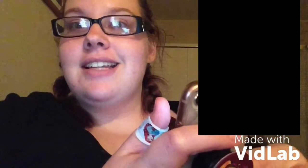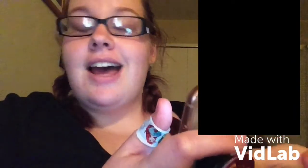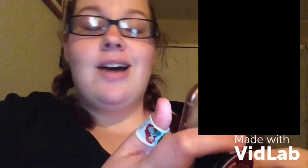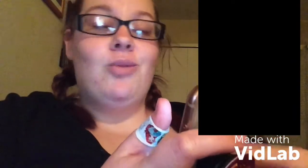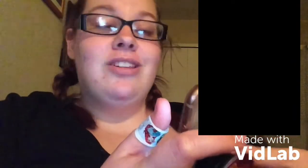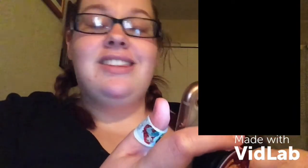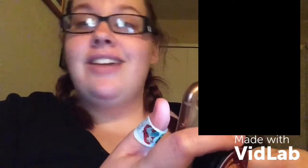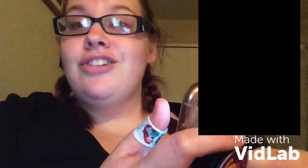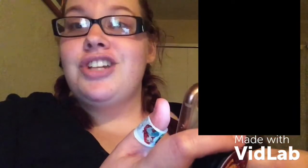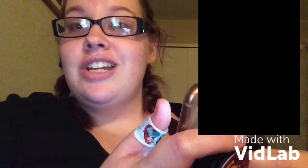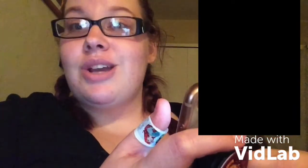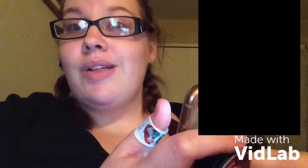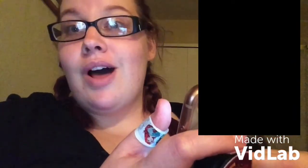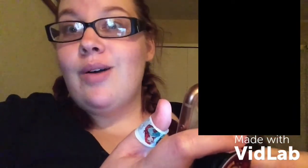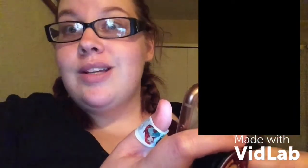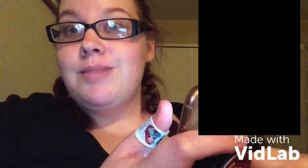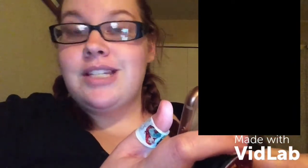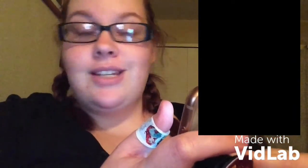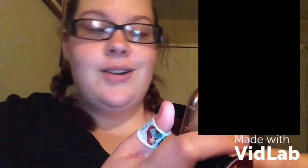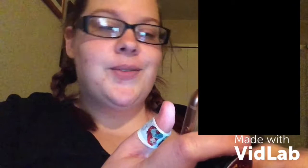will never change. I'll always miss you.